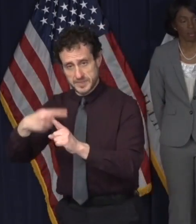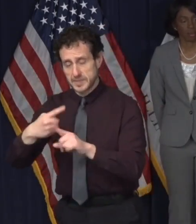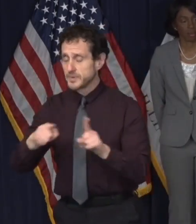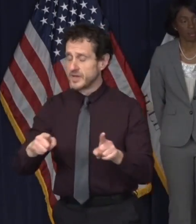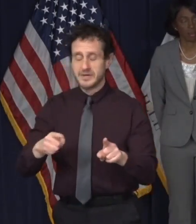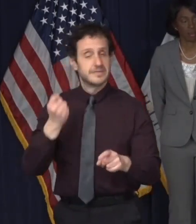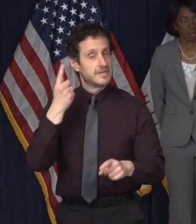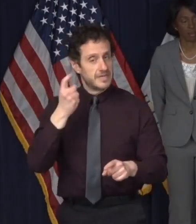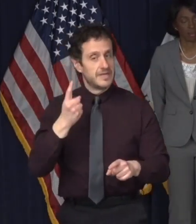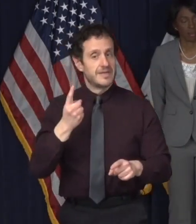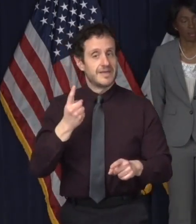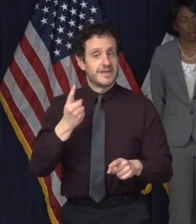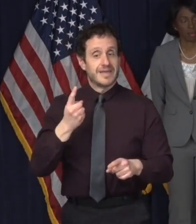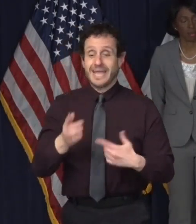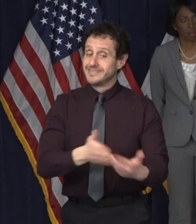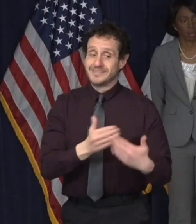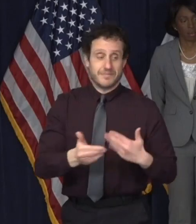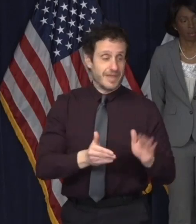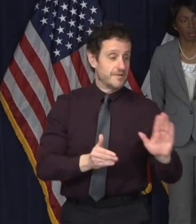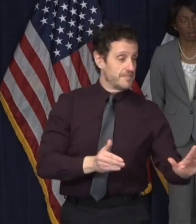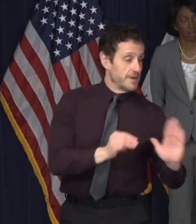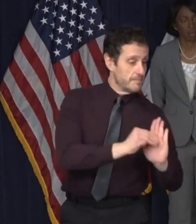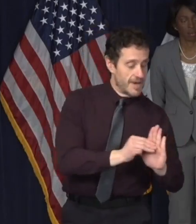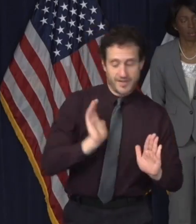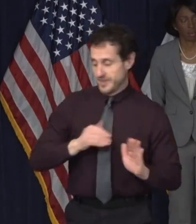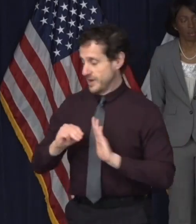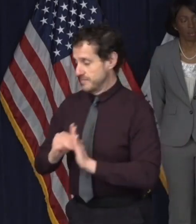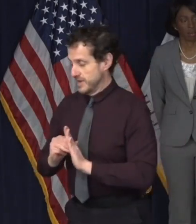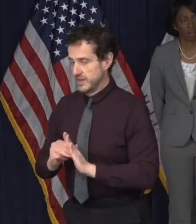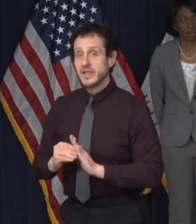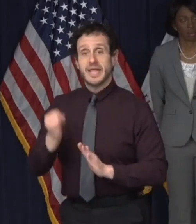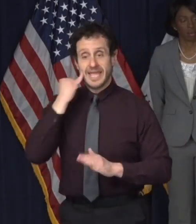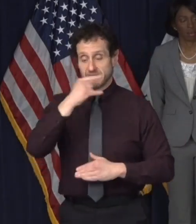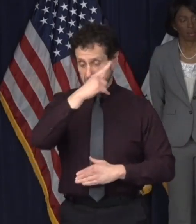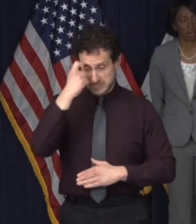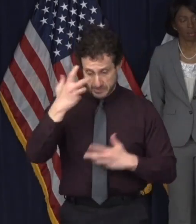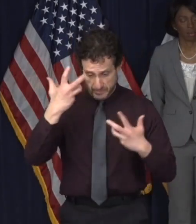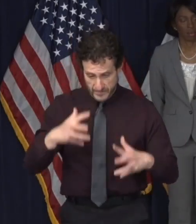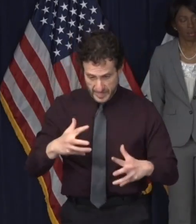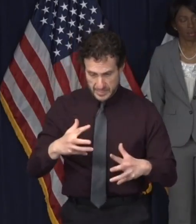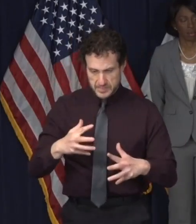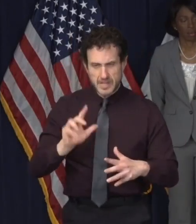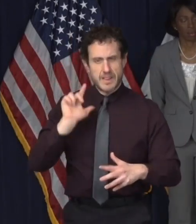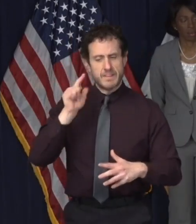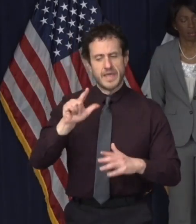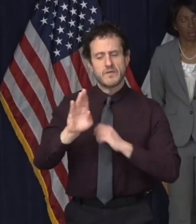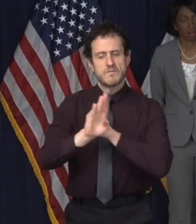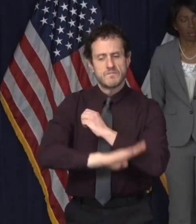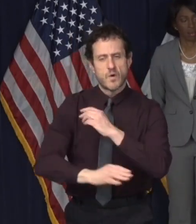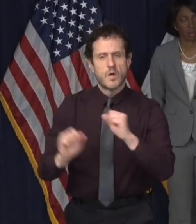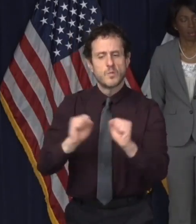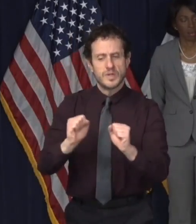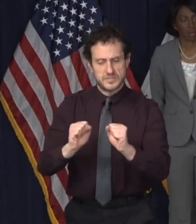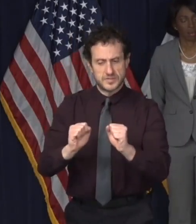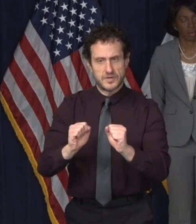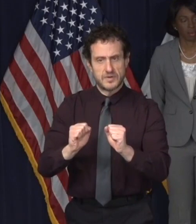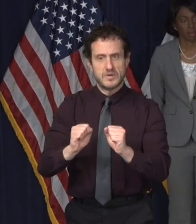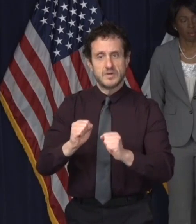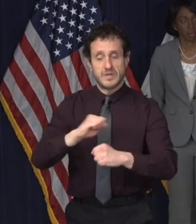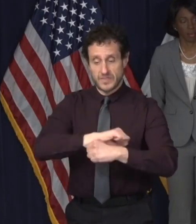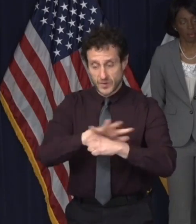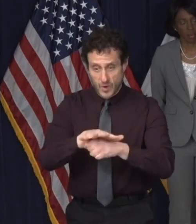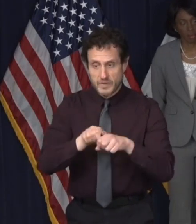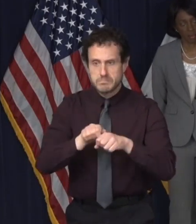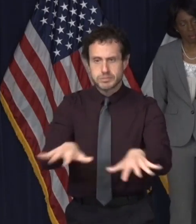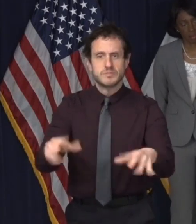it means that after the summer, the virus will start to become more effective and the COVID-19 epidemic will restart. The second unknown